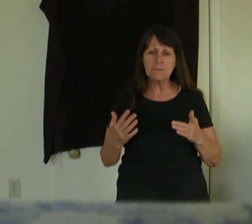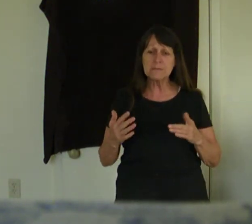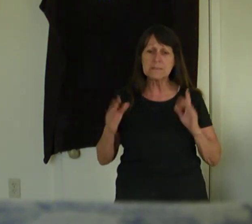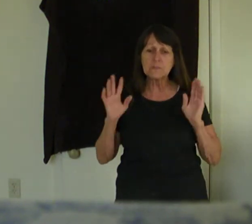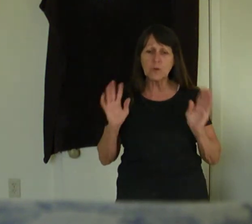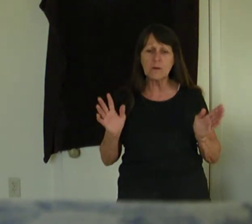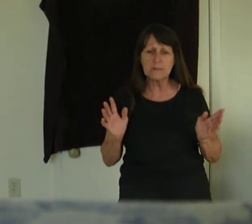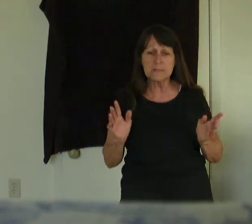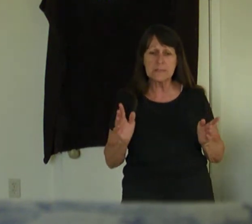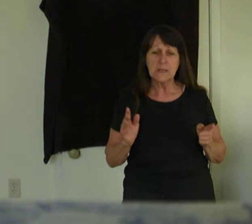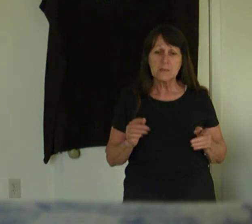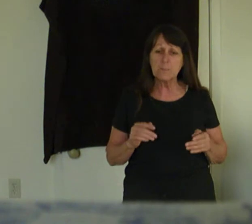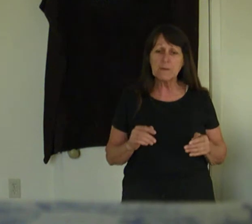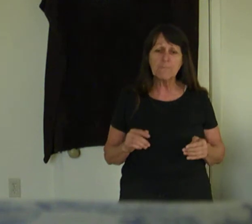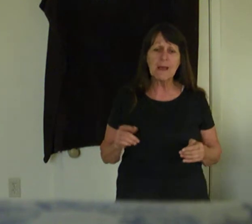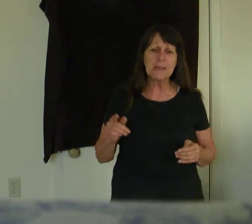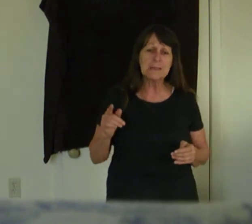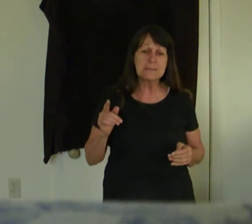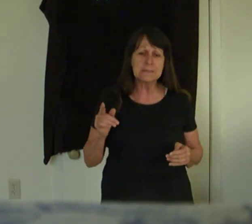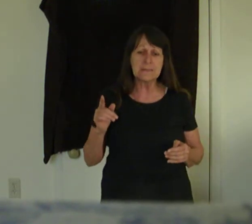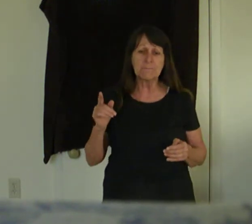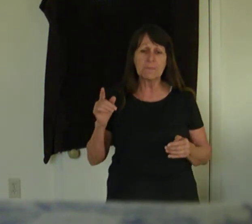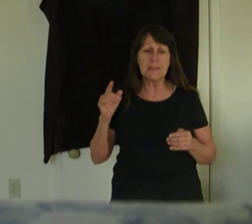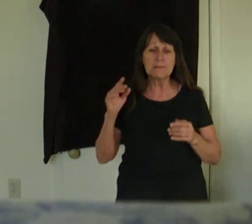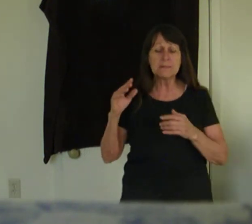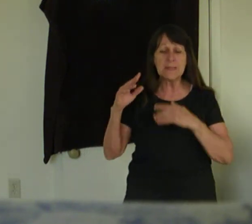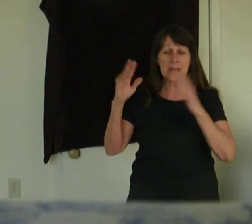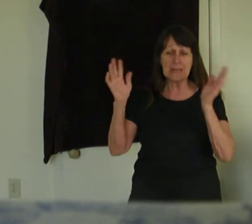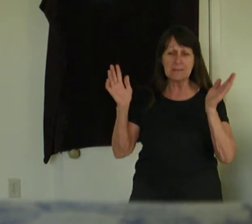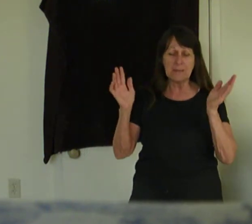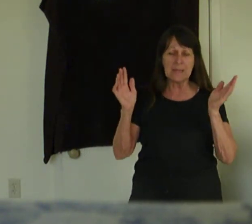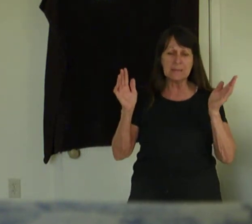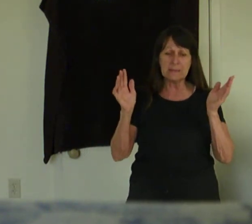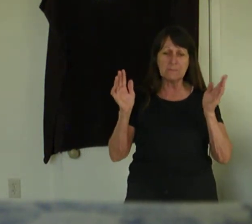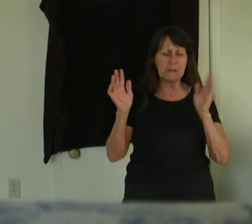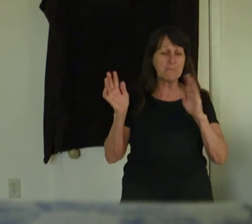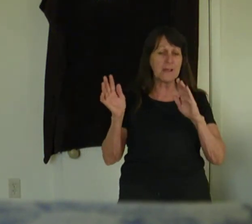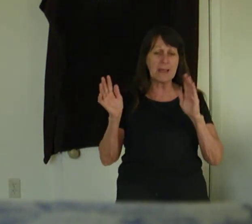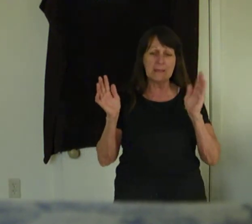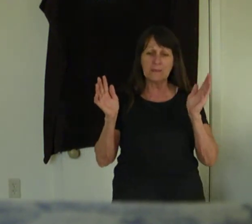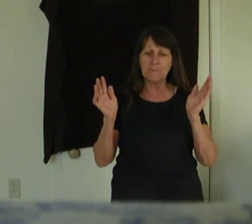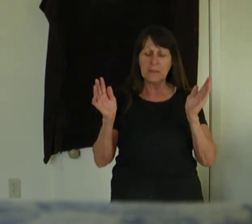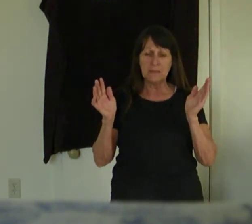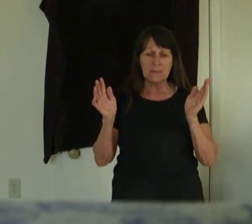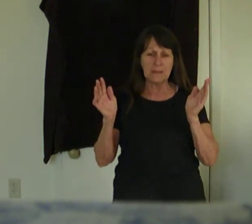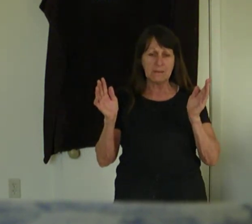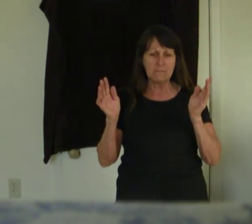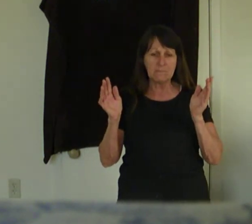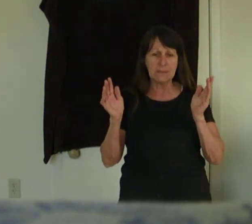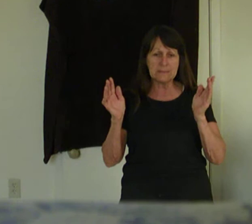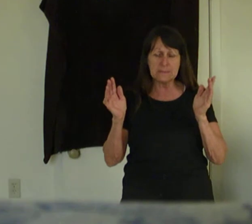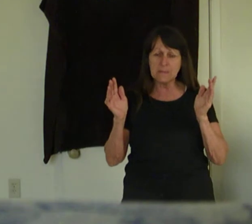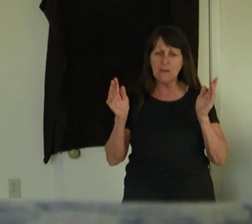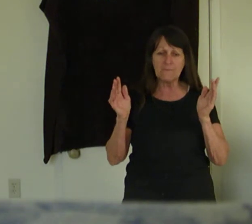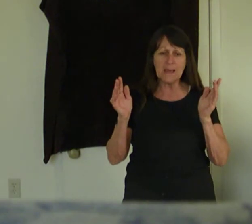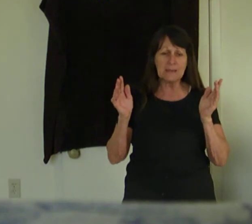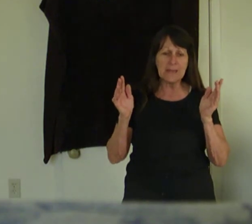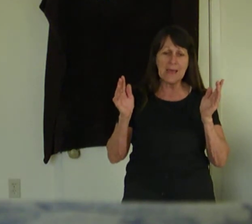is in darkness. The butterfly is in the day. The butterfly does not fly at night.